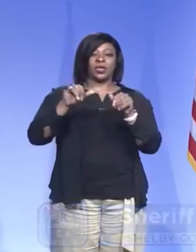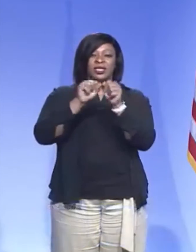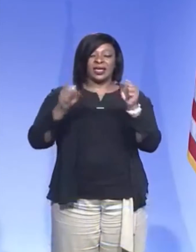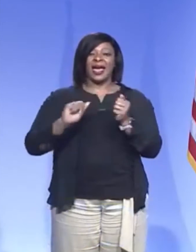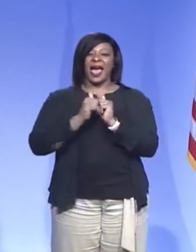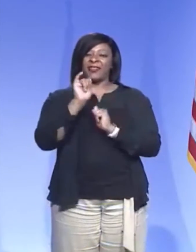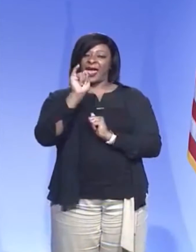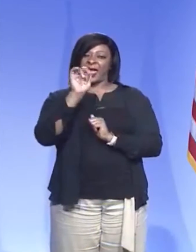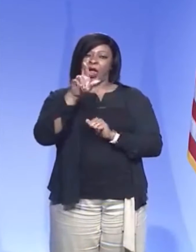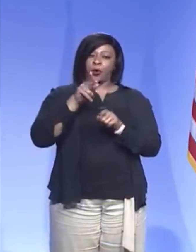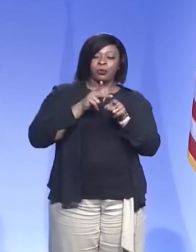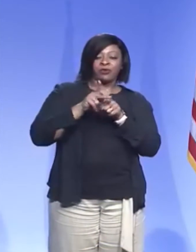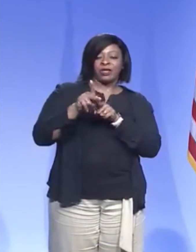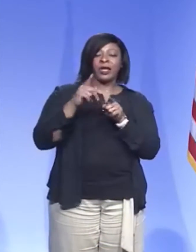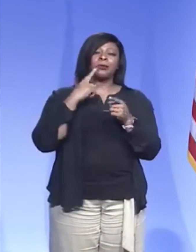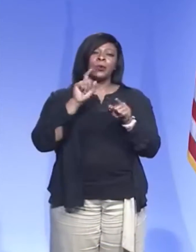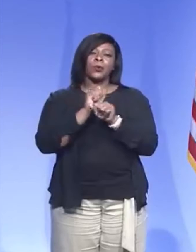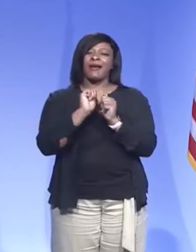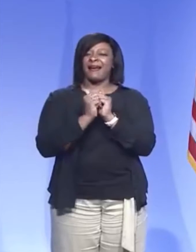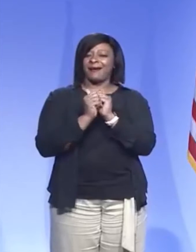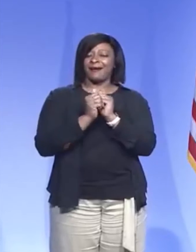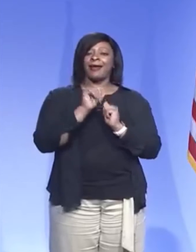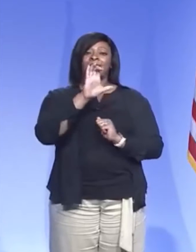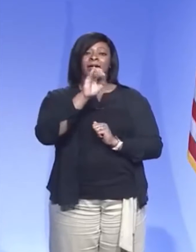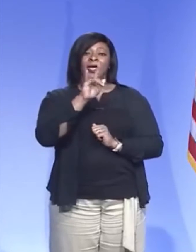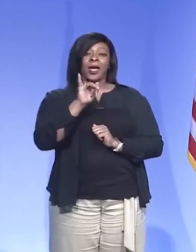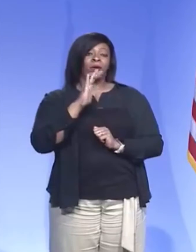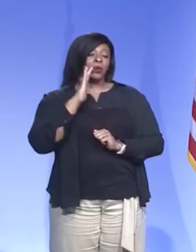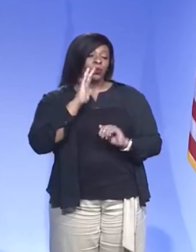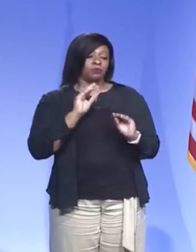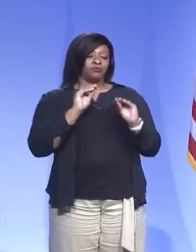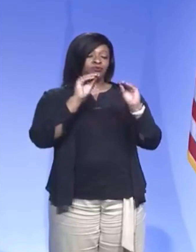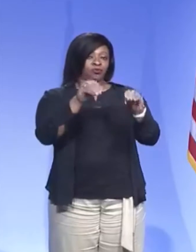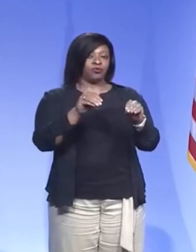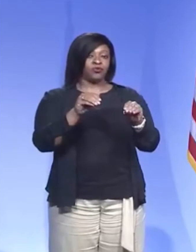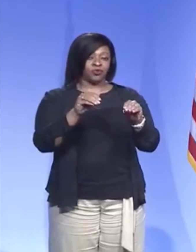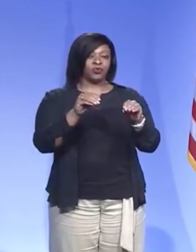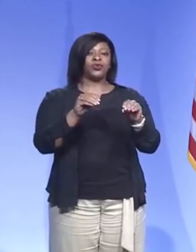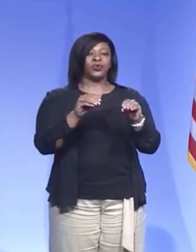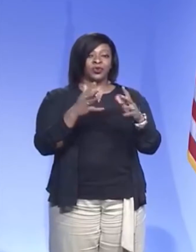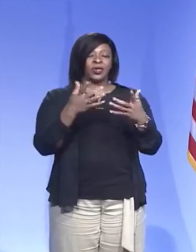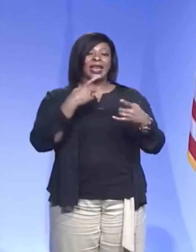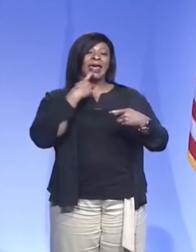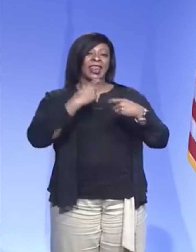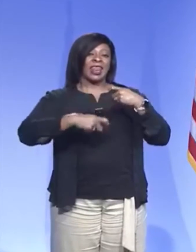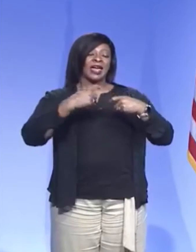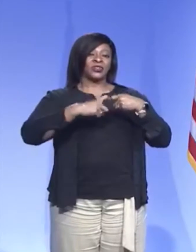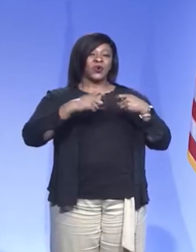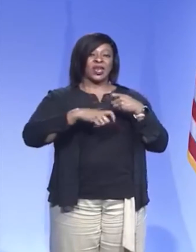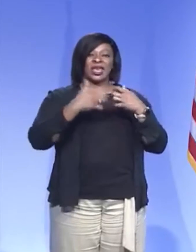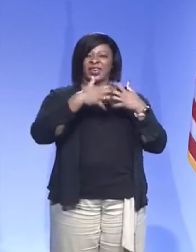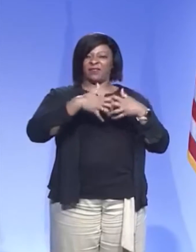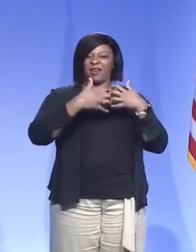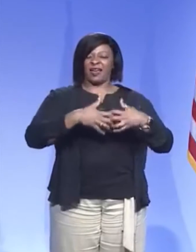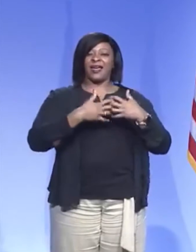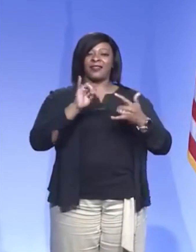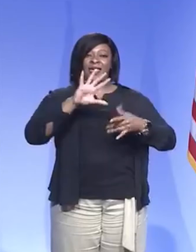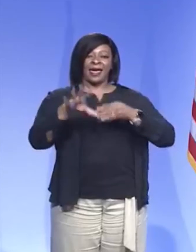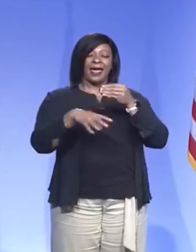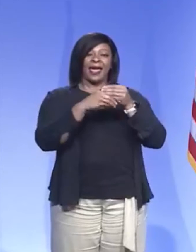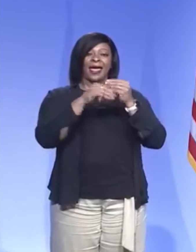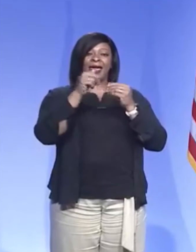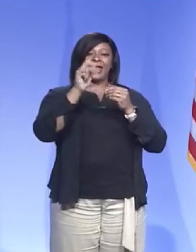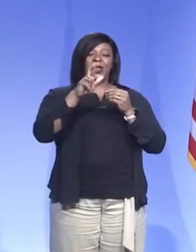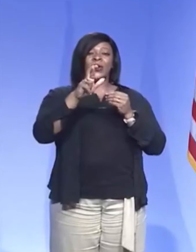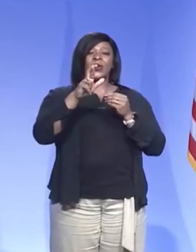purification system work? The county will install an electronic device that adds to the